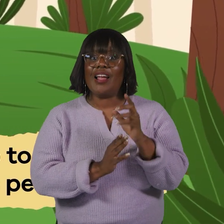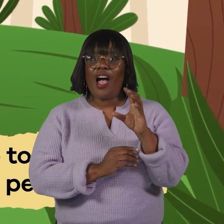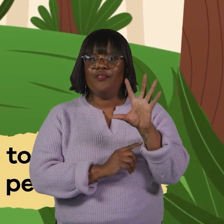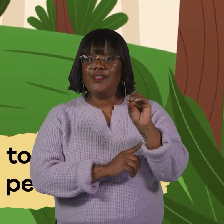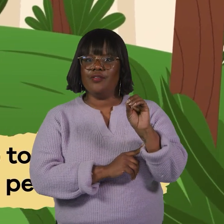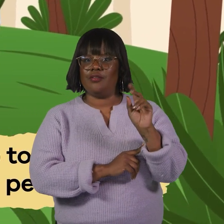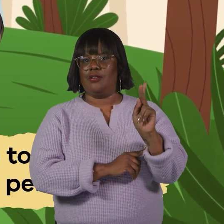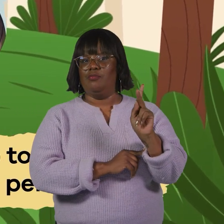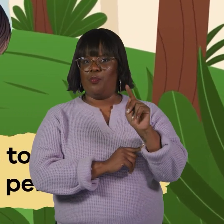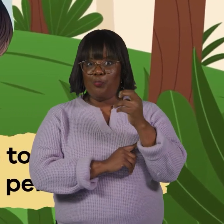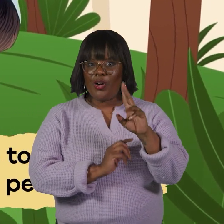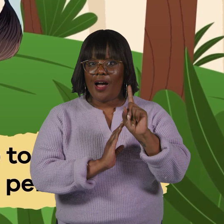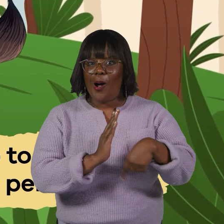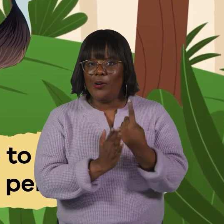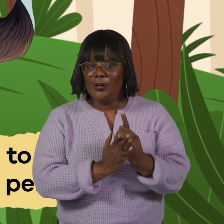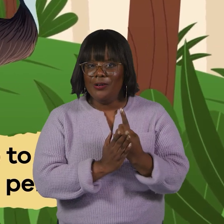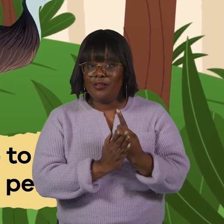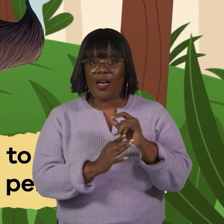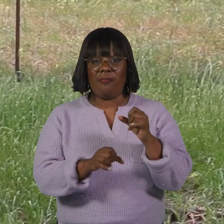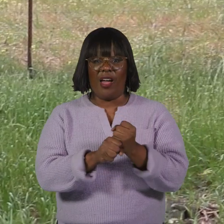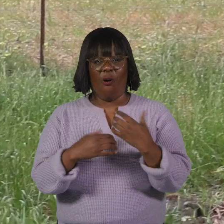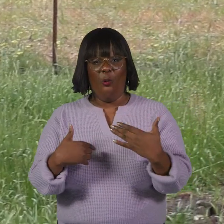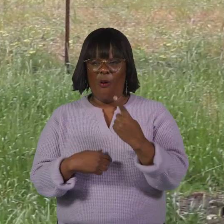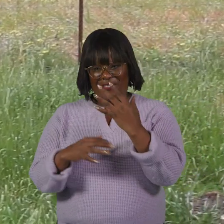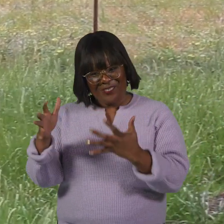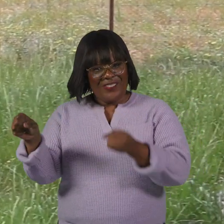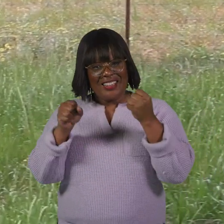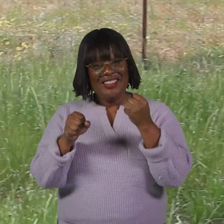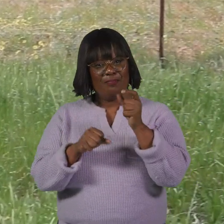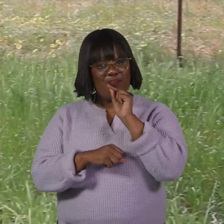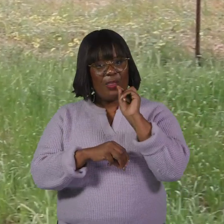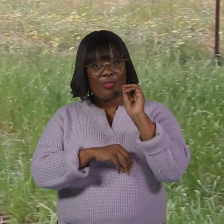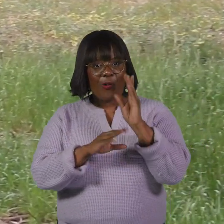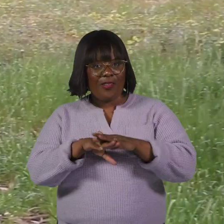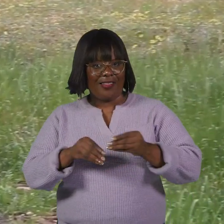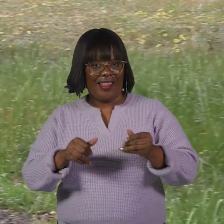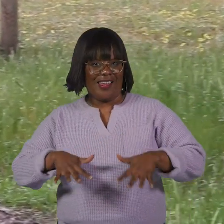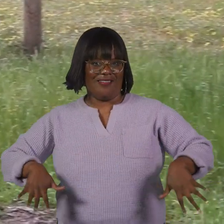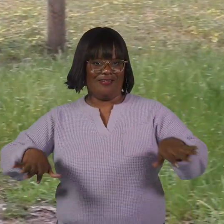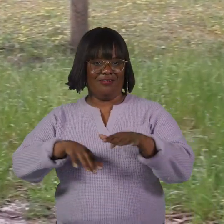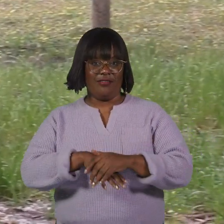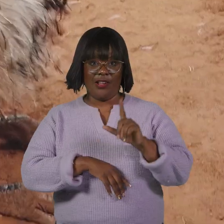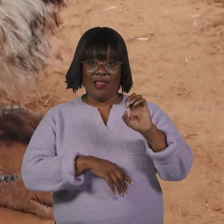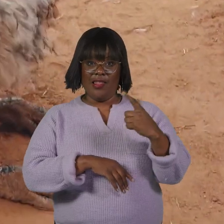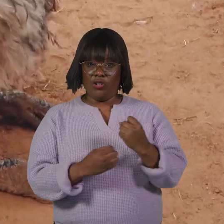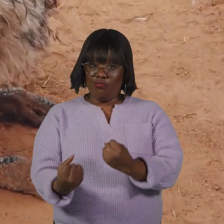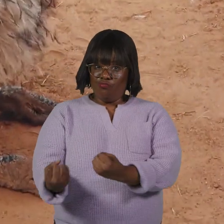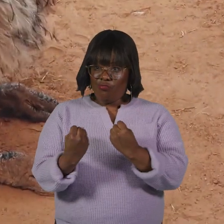About 50 kilometers per hour. This makes them one of the fastest birds on land. Their legs are also